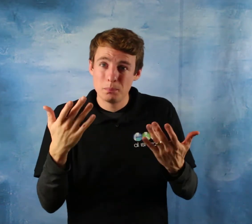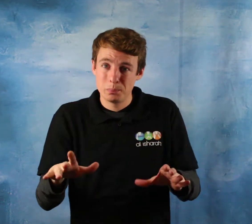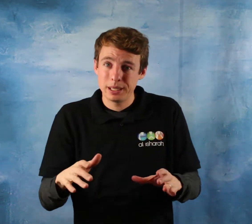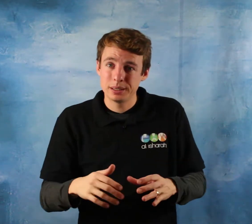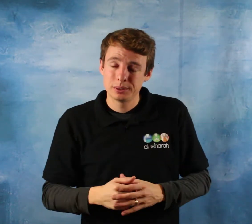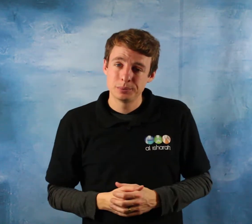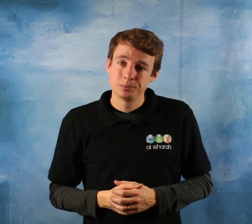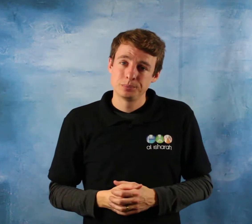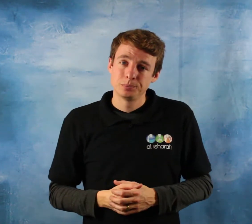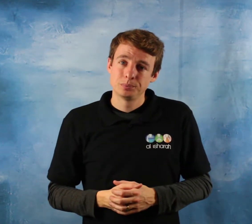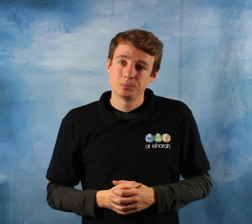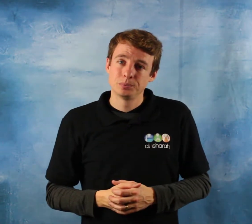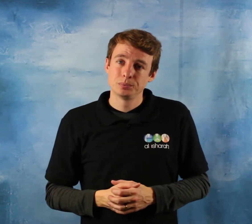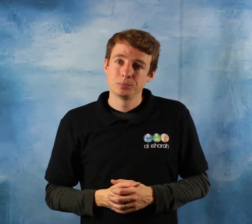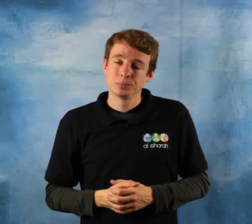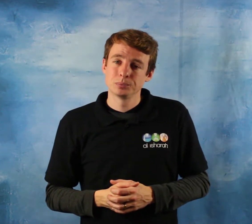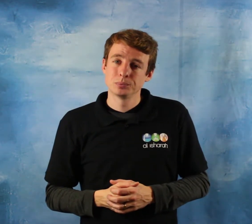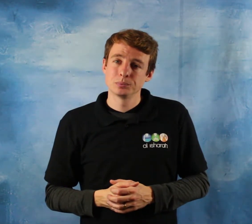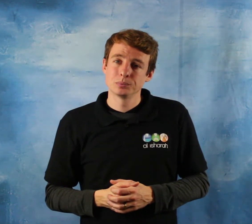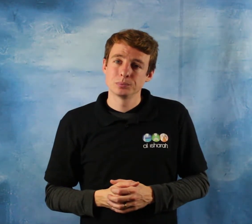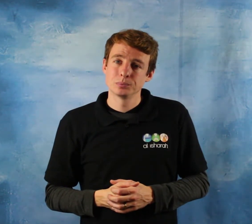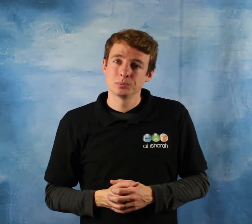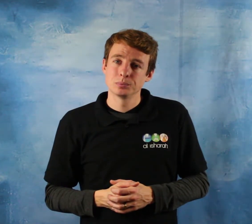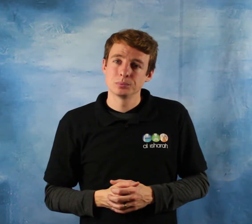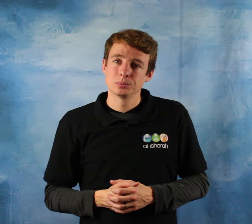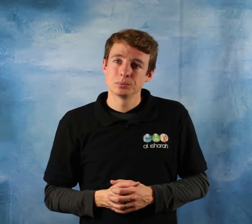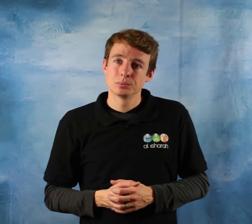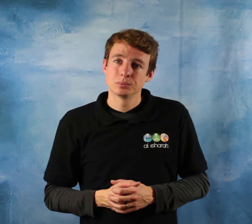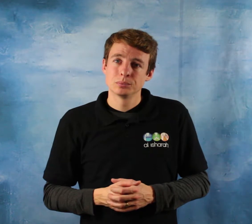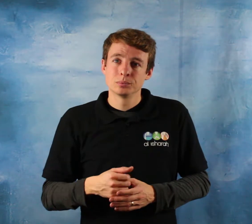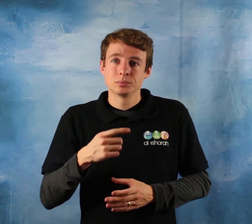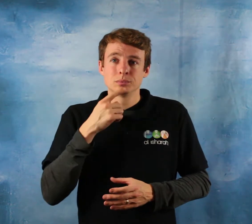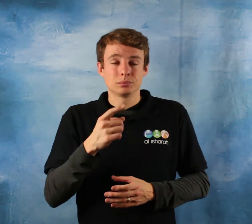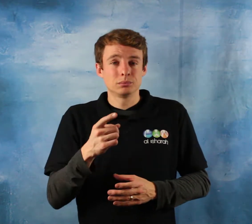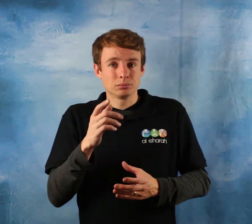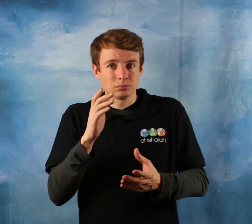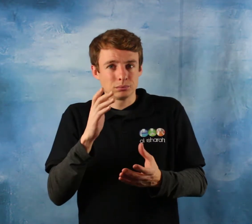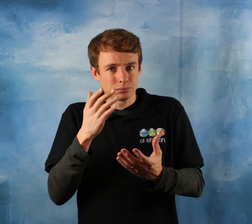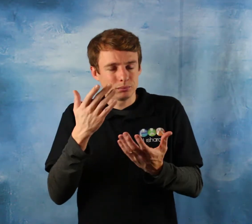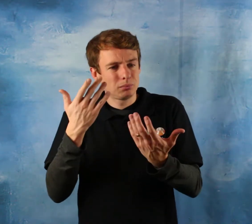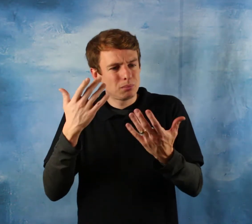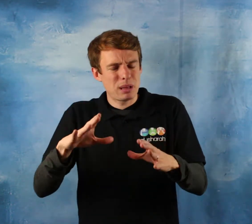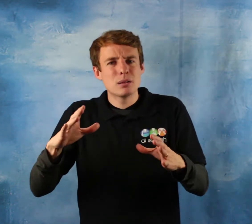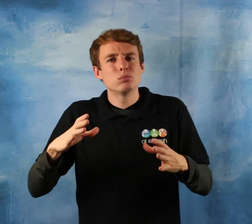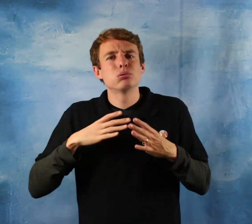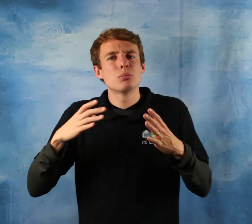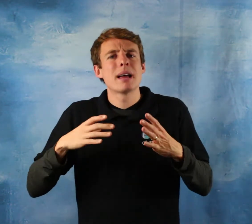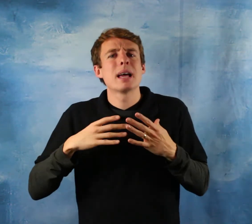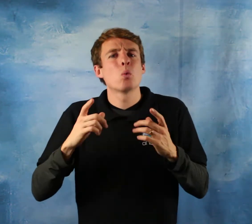indeed we have prepared for the oppressors a fire whose walls will surround them and if they call for